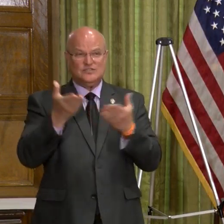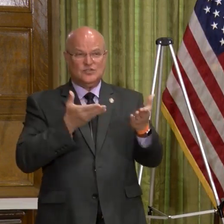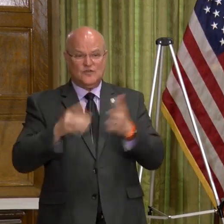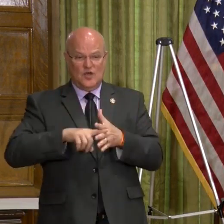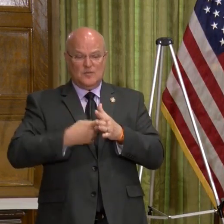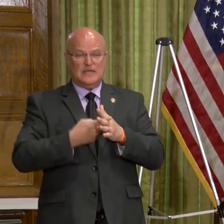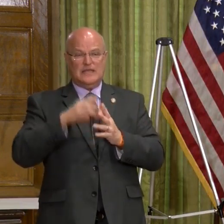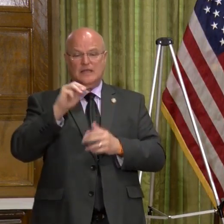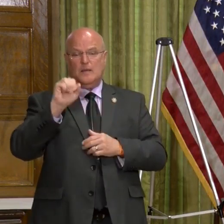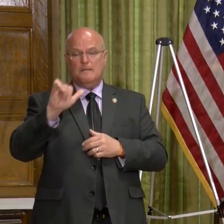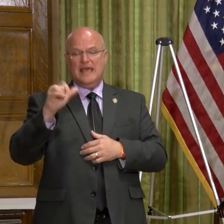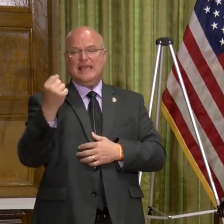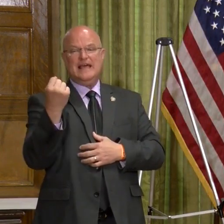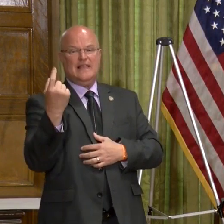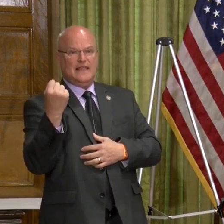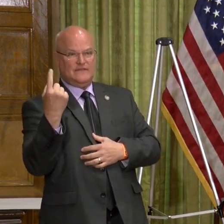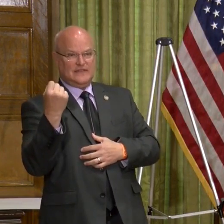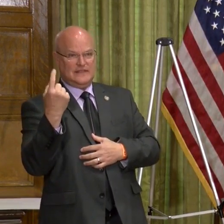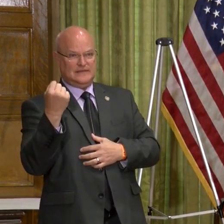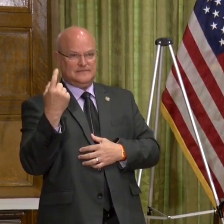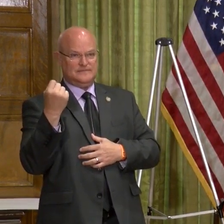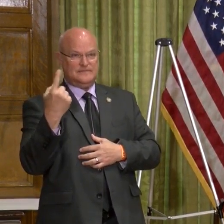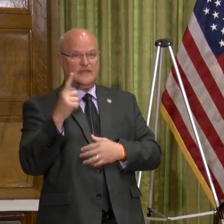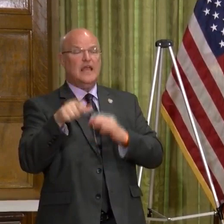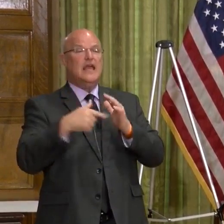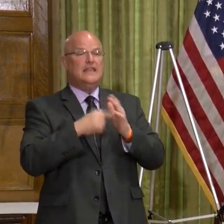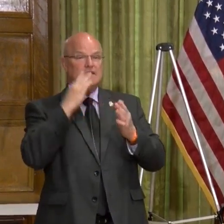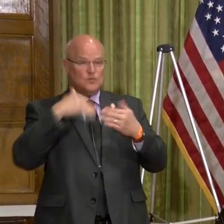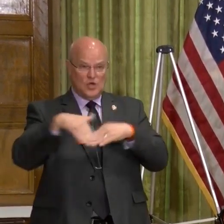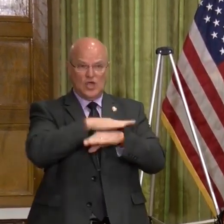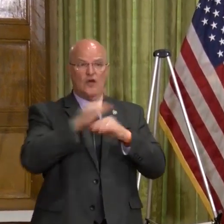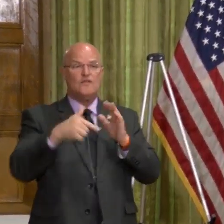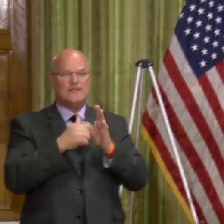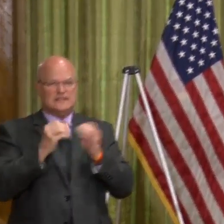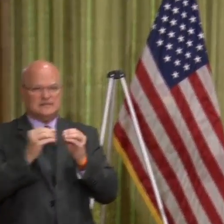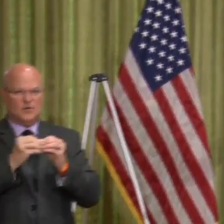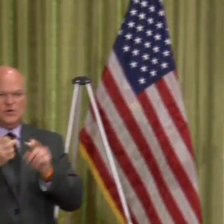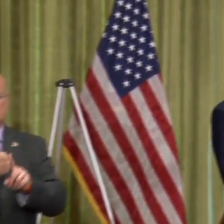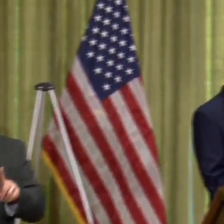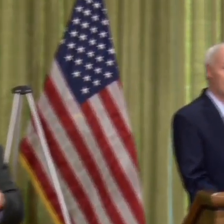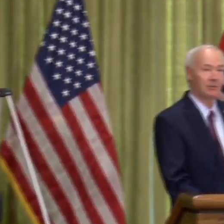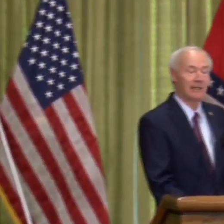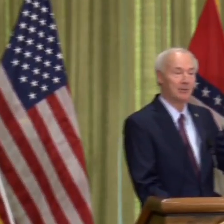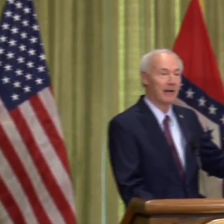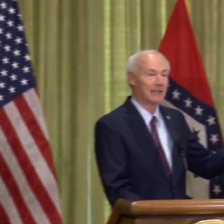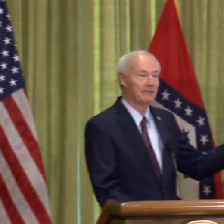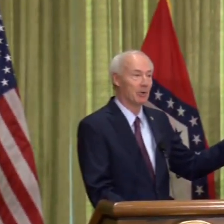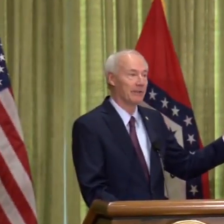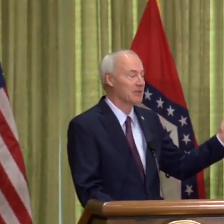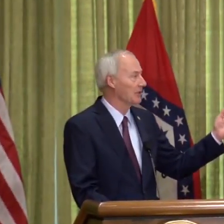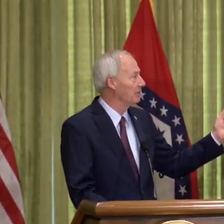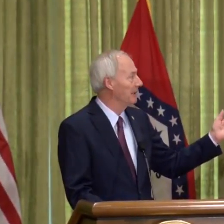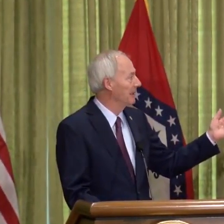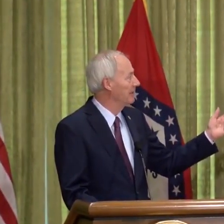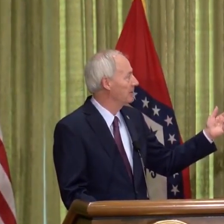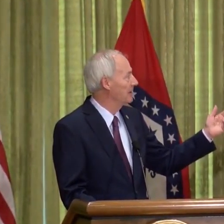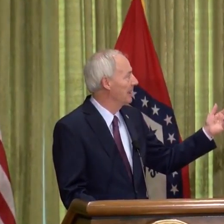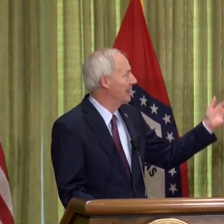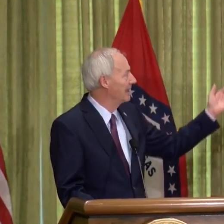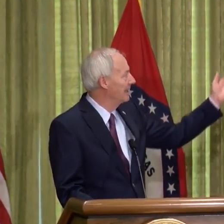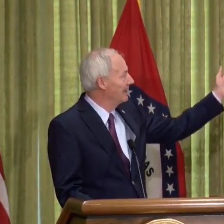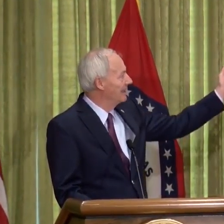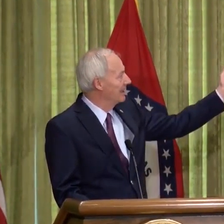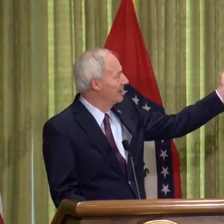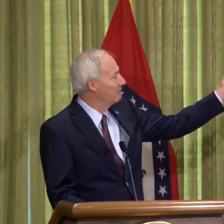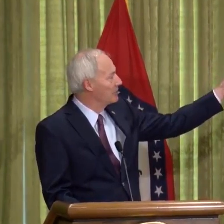beginning on May 11th. And this will cover this a little bit more in detail. We'll issue a directive on this a little bit later